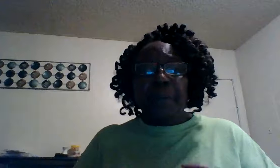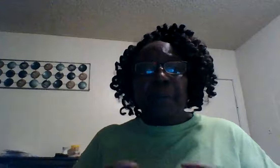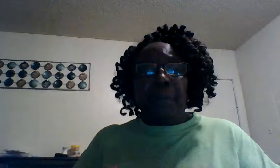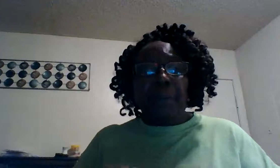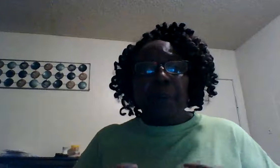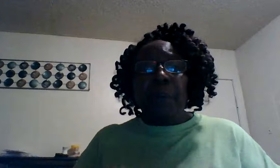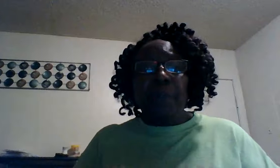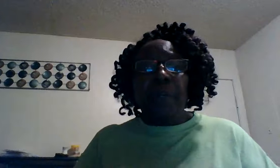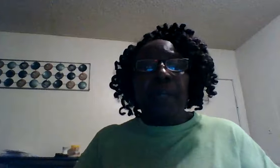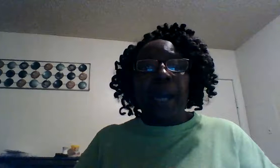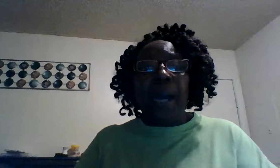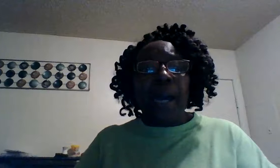you are flowing with God